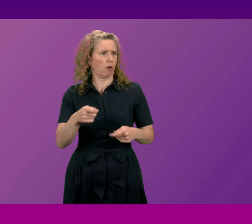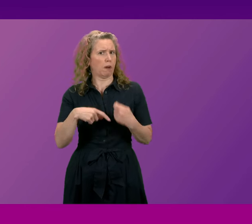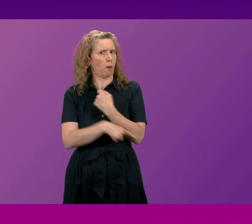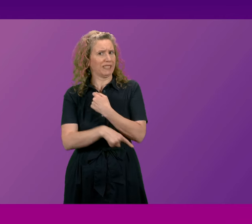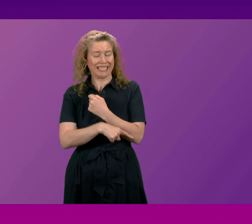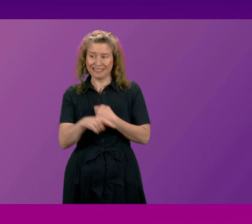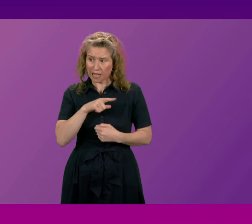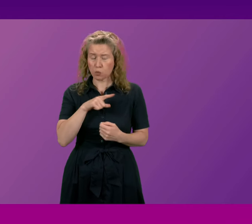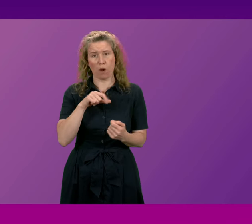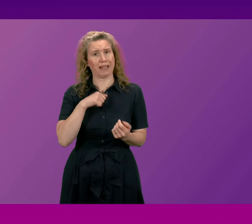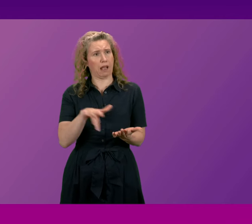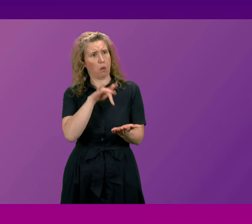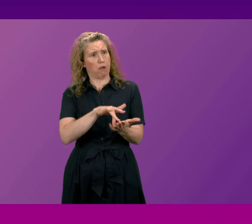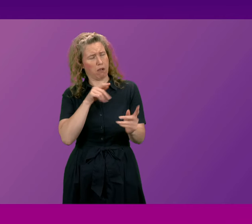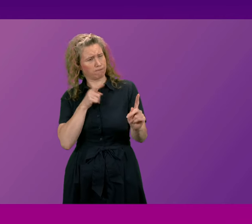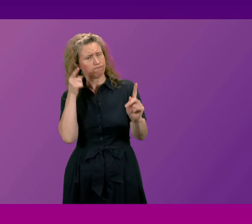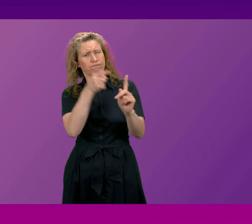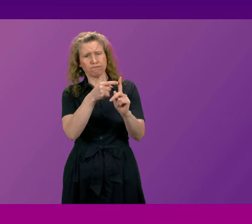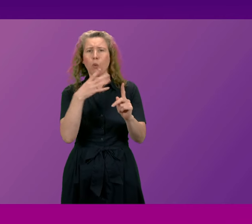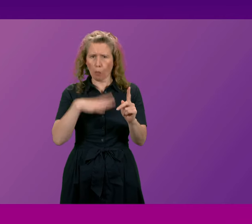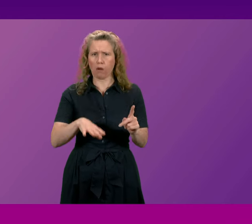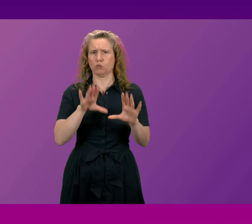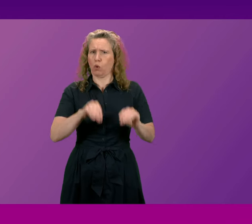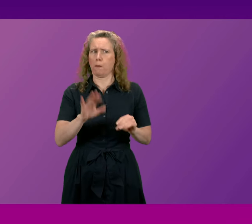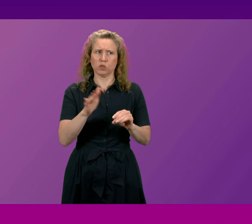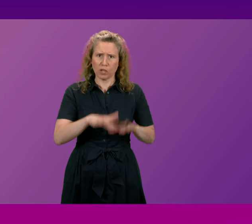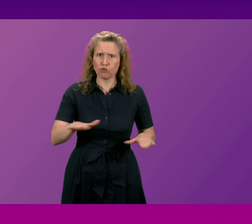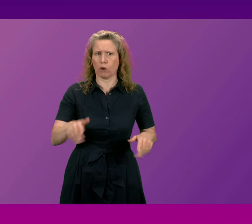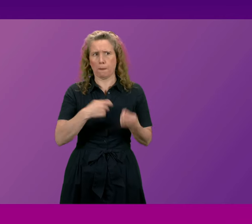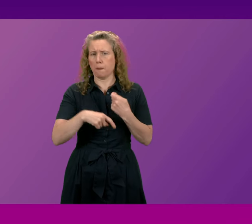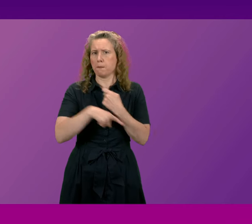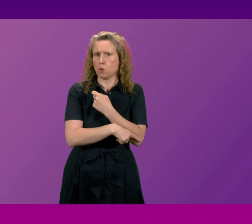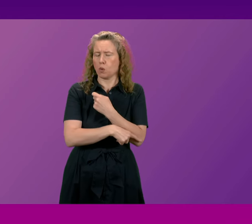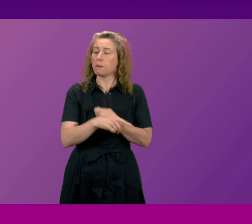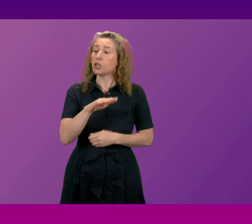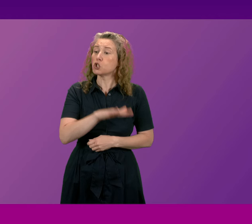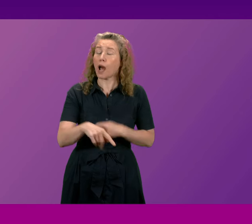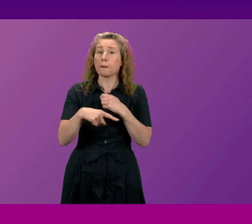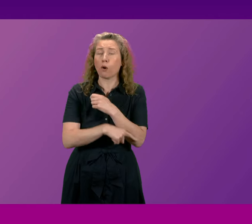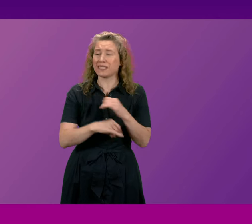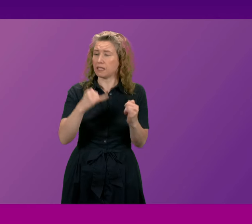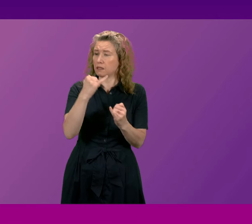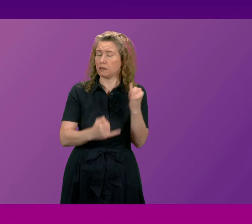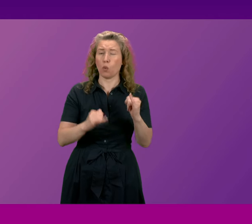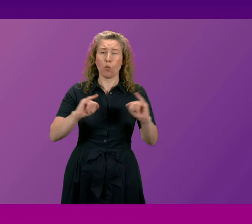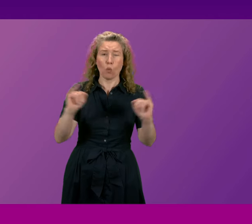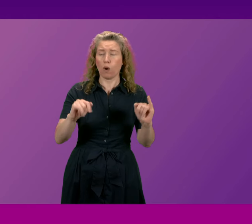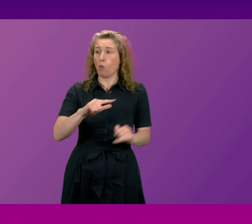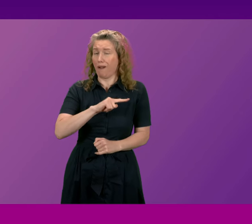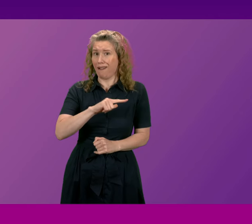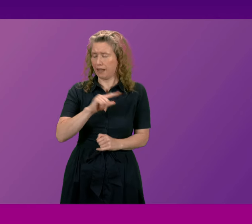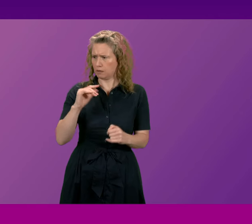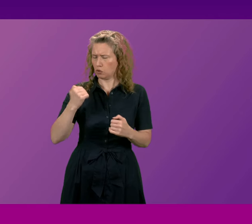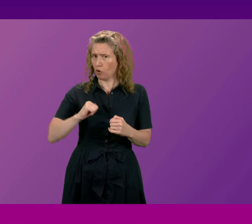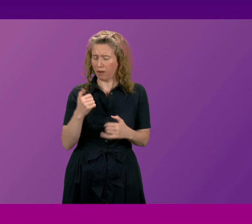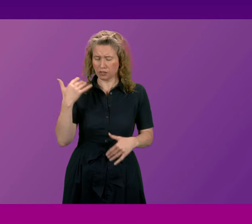mission of my government to eradicate child poverty. And the reason why child poverty is so high is because Scotland has